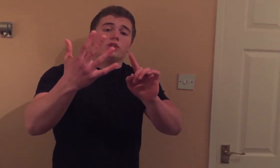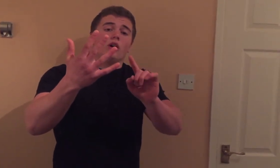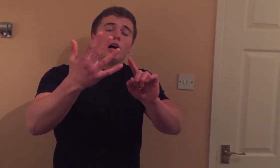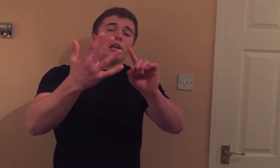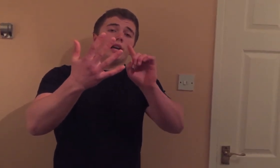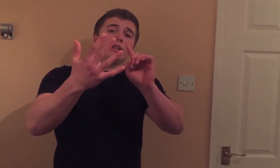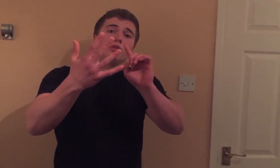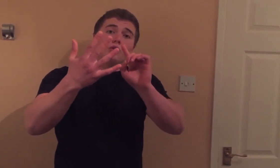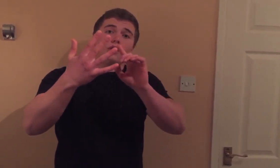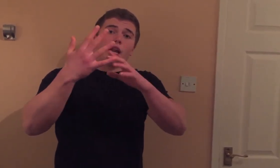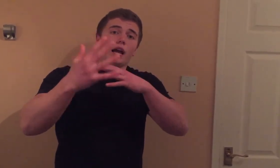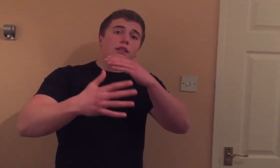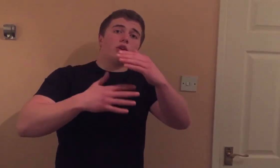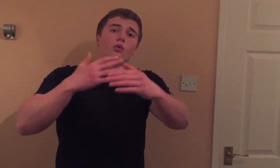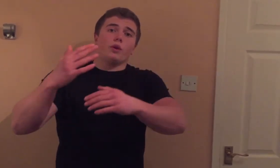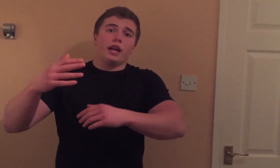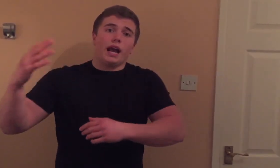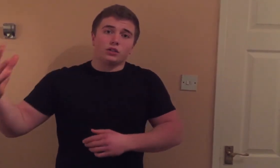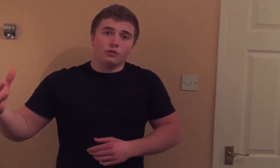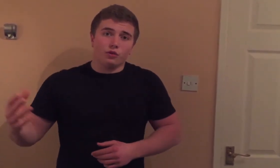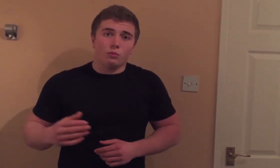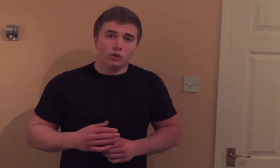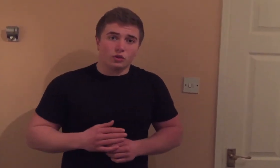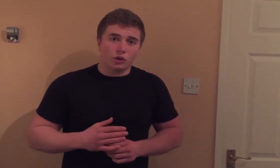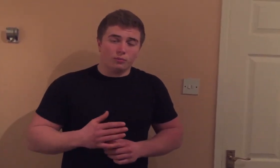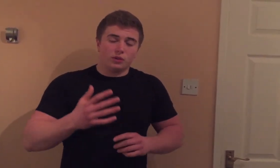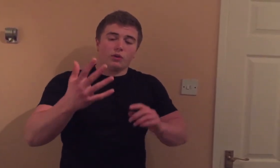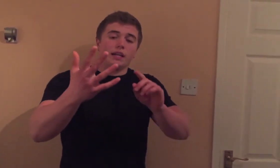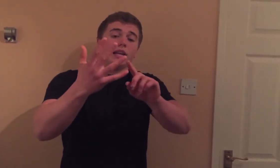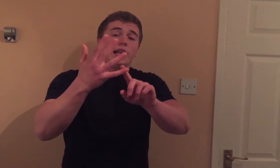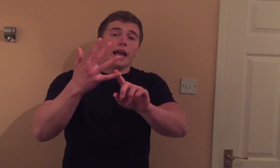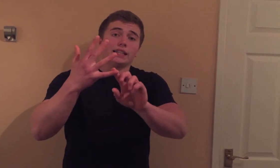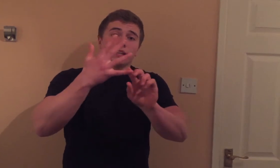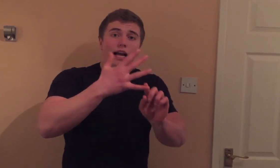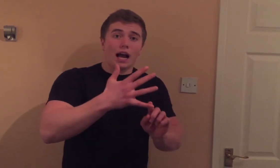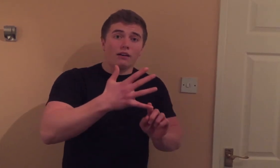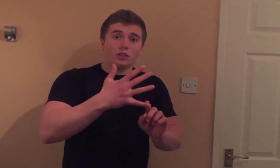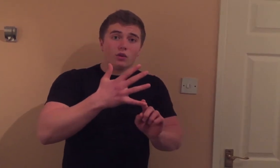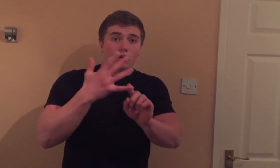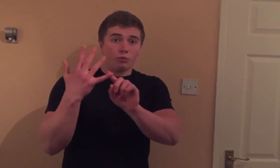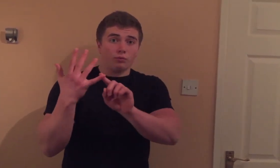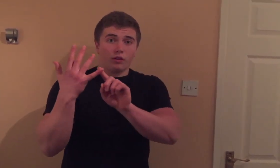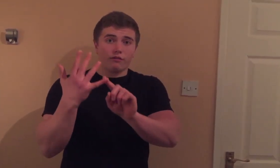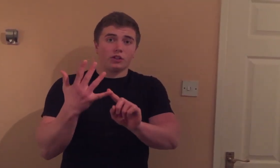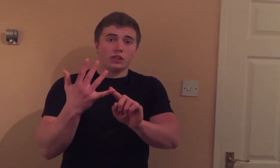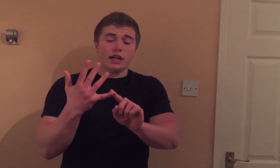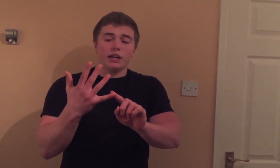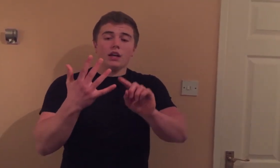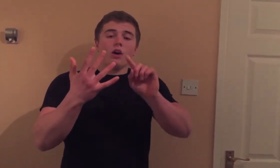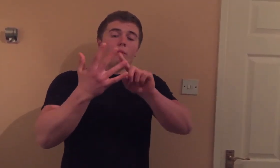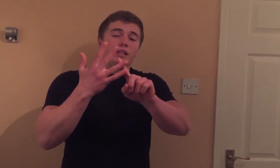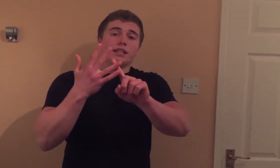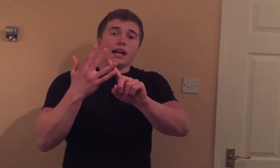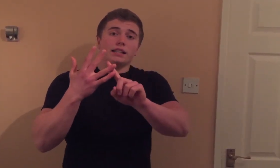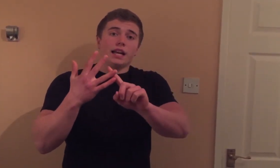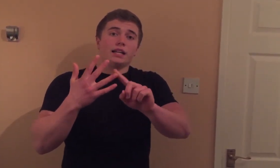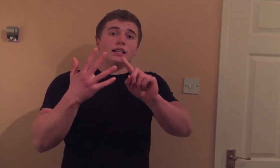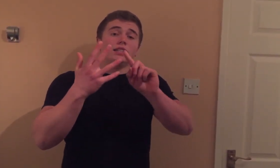saw, I like to do it. I like to throw in an extra few muscle groups. So I did legs and calves on the first day. On my second day, did